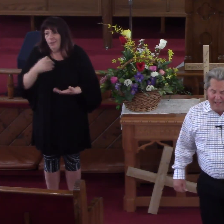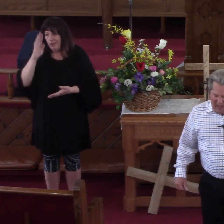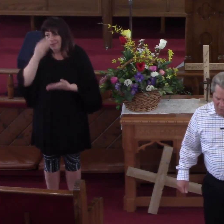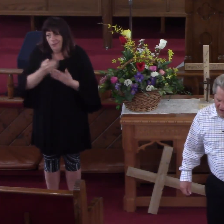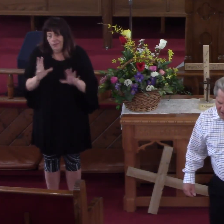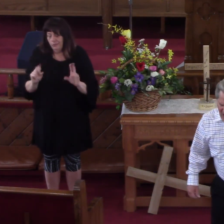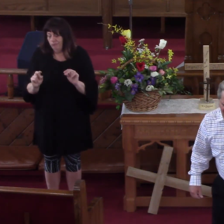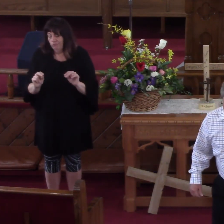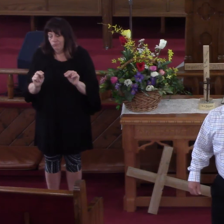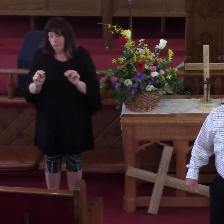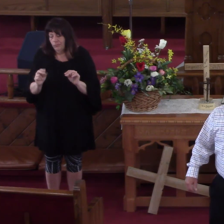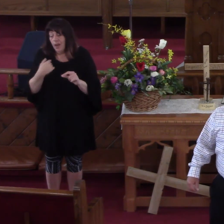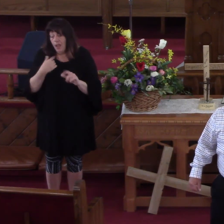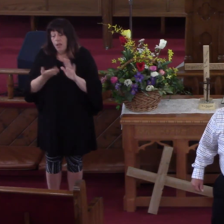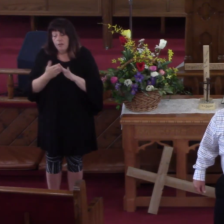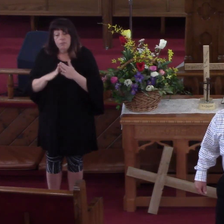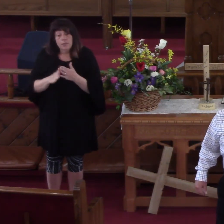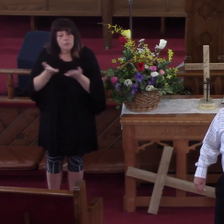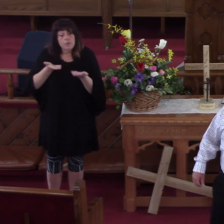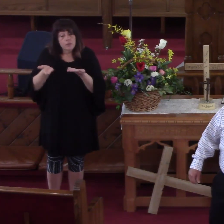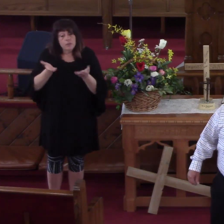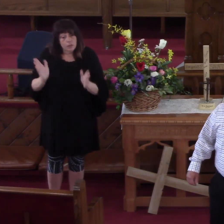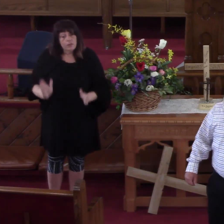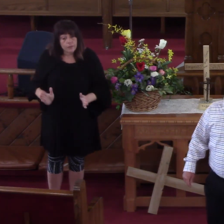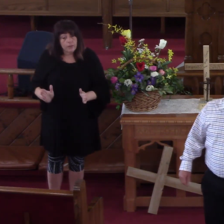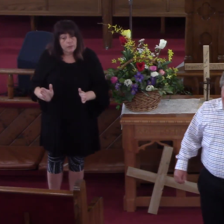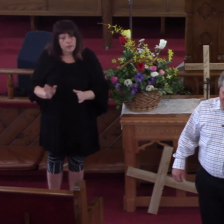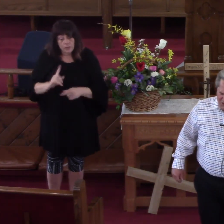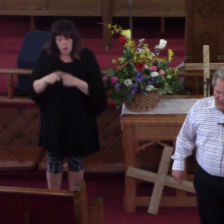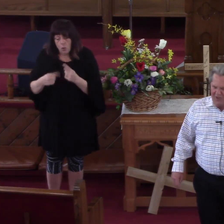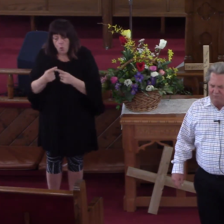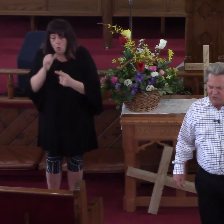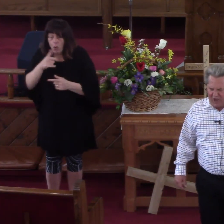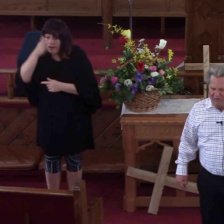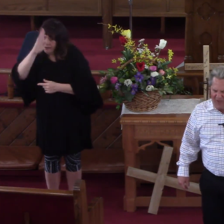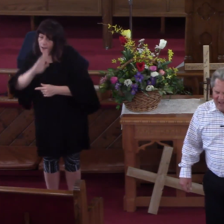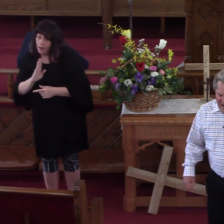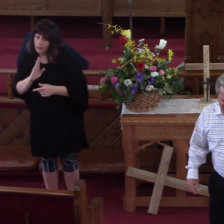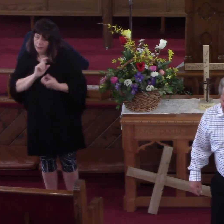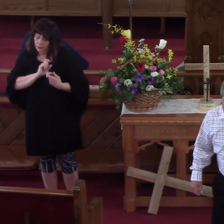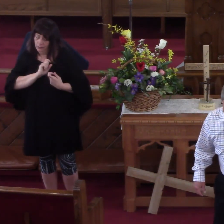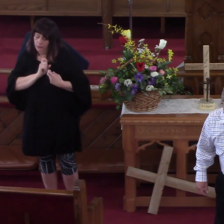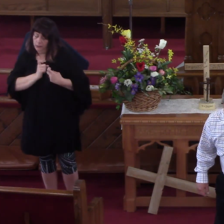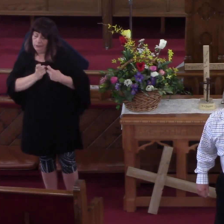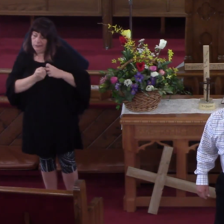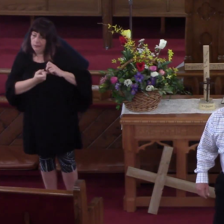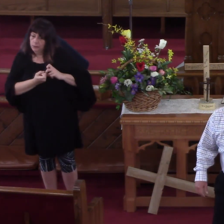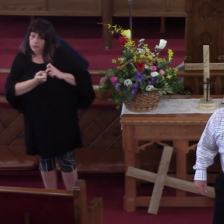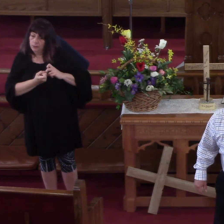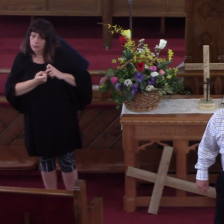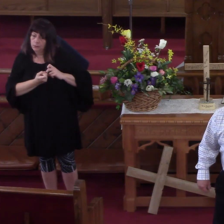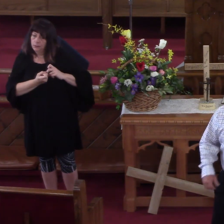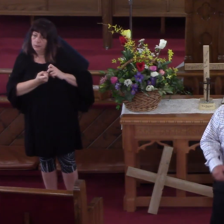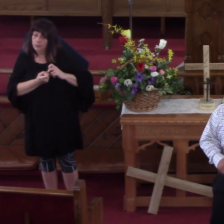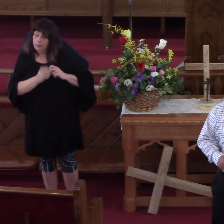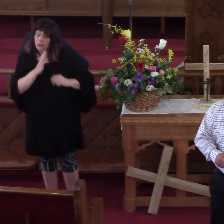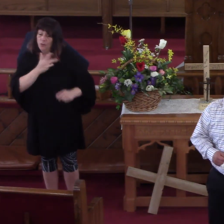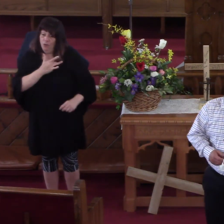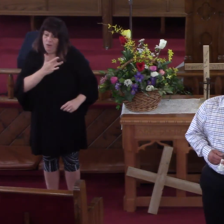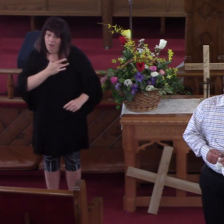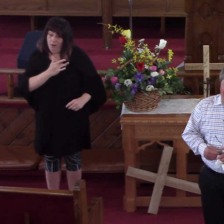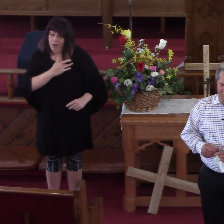you what, when God humbles the heart, my friend, and they begin to see themselves in light of eternity and